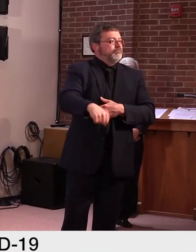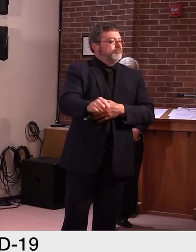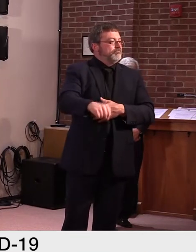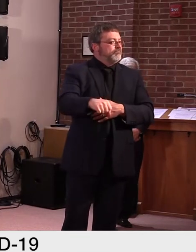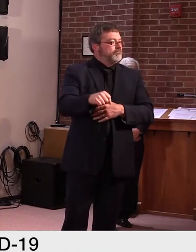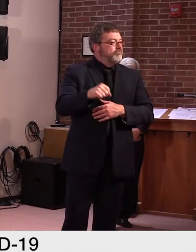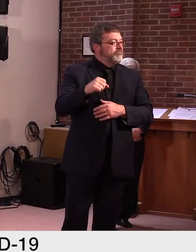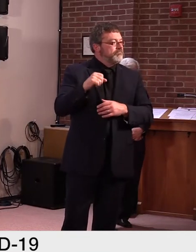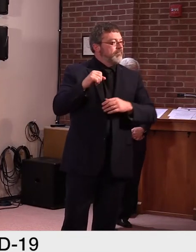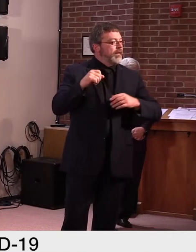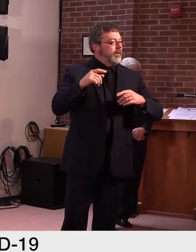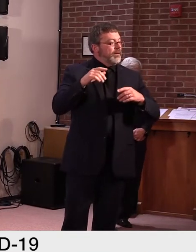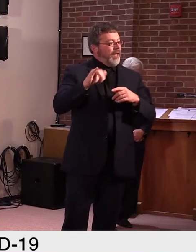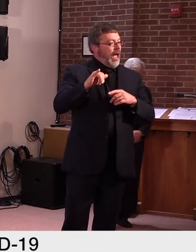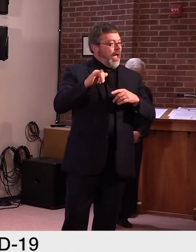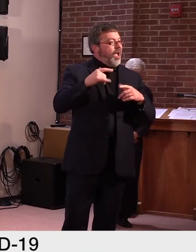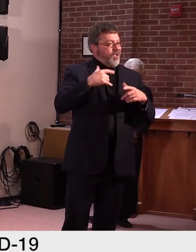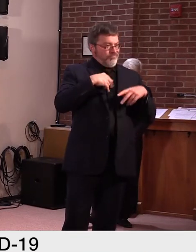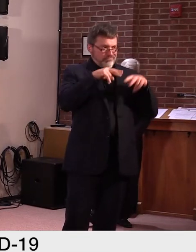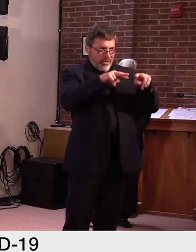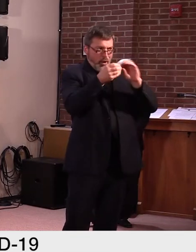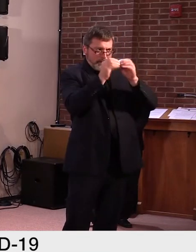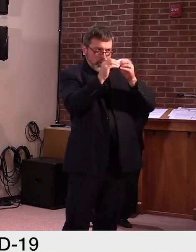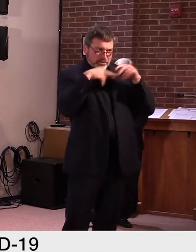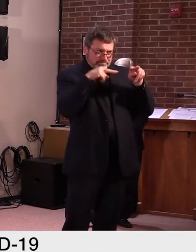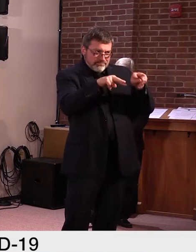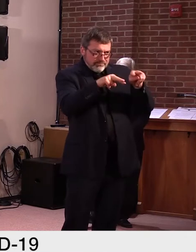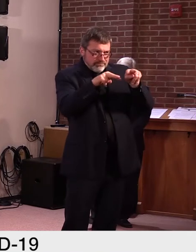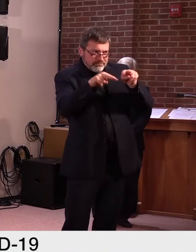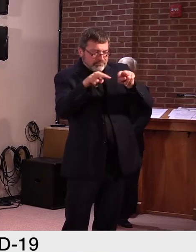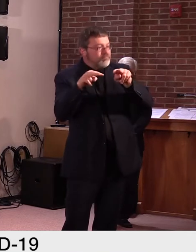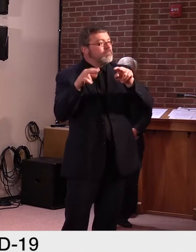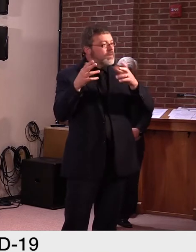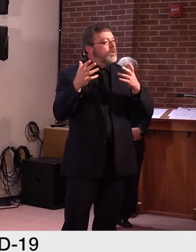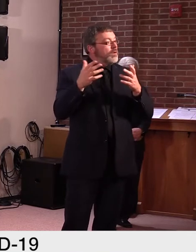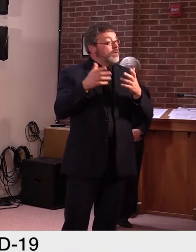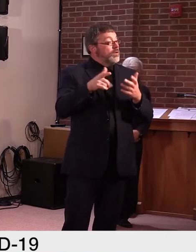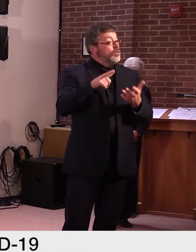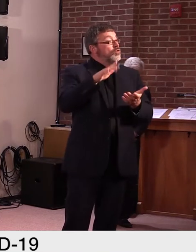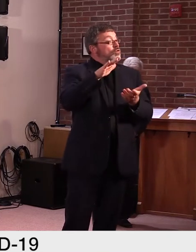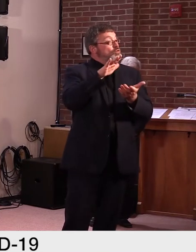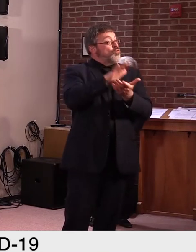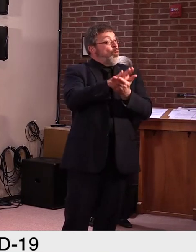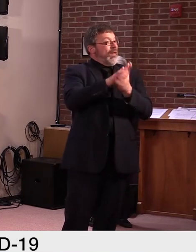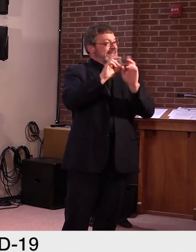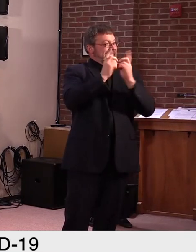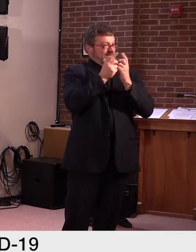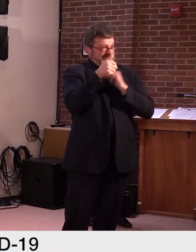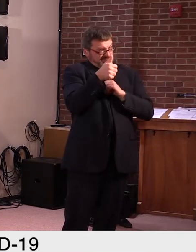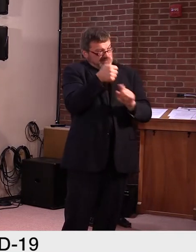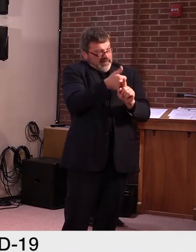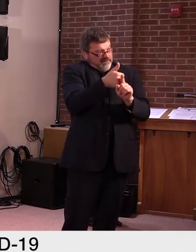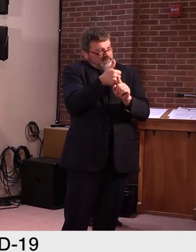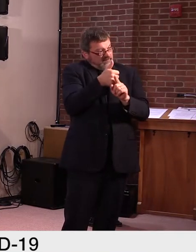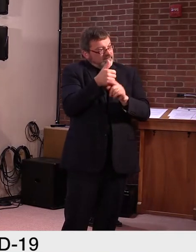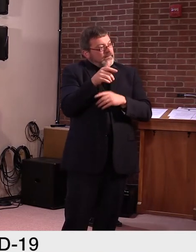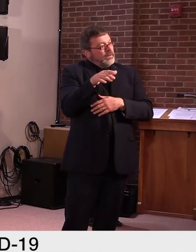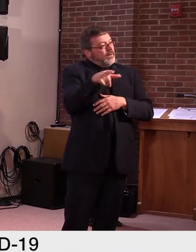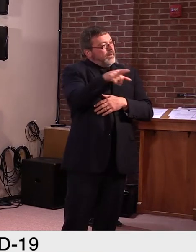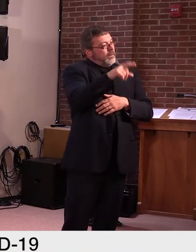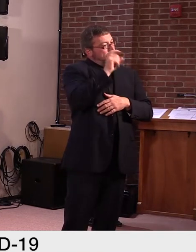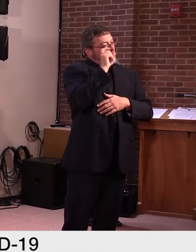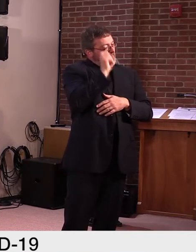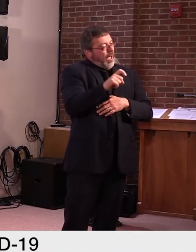you know, as you alluded to, the other dynamic is school districts need to get more comfortable actually implementing the guidance. And that's, that's an assumption,